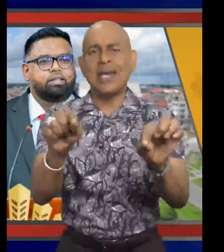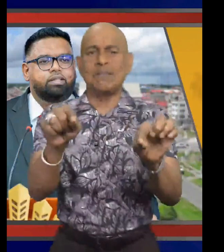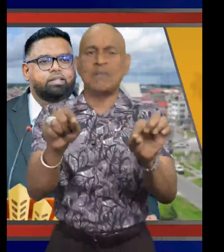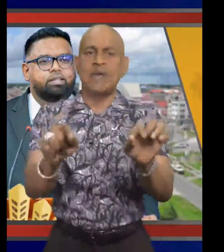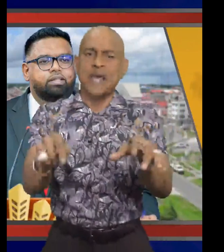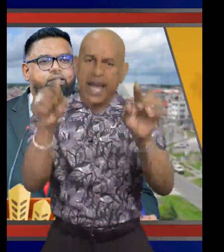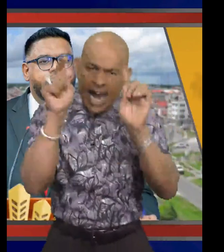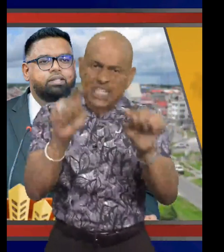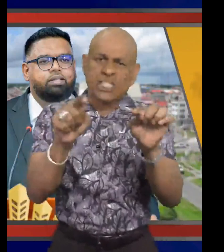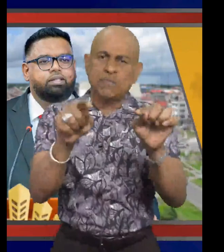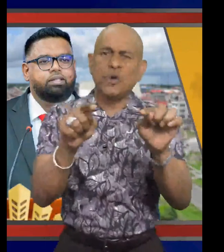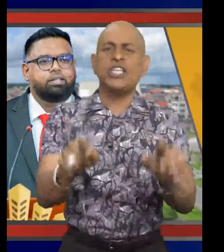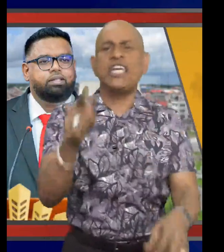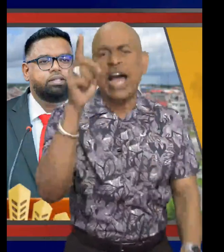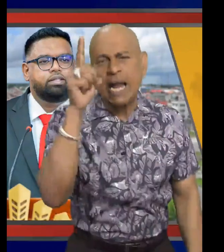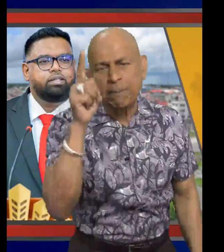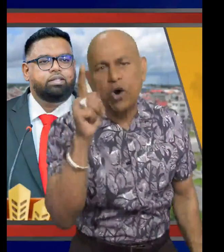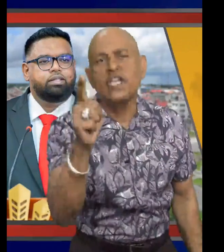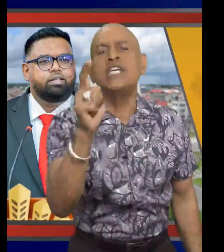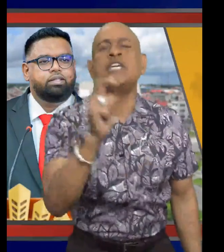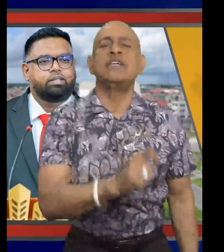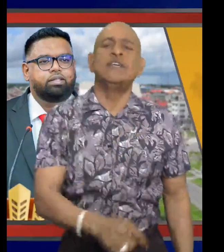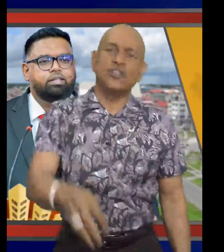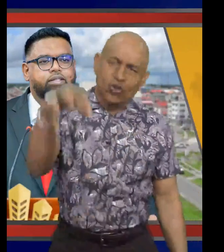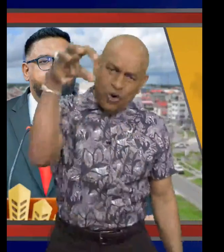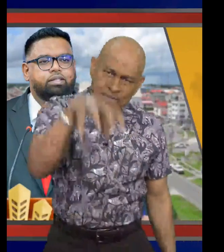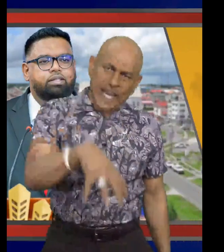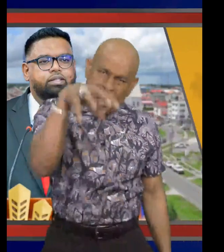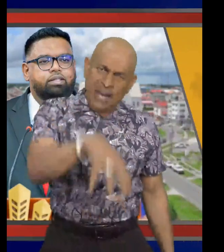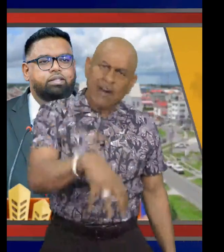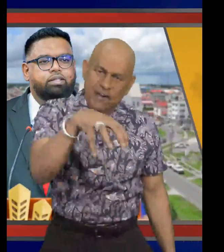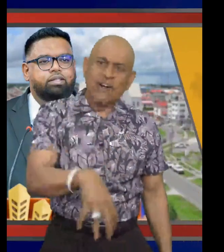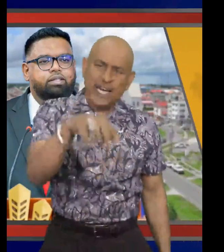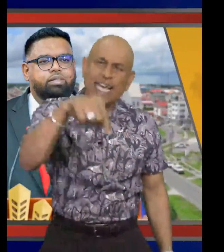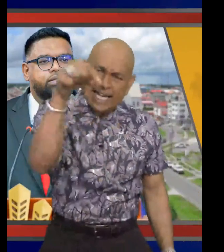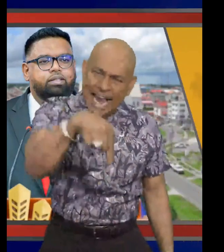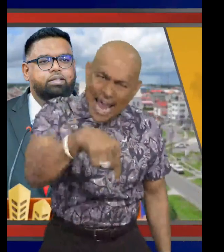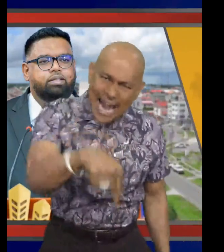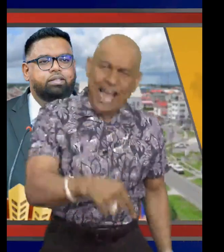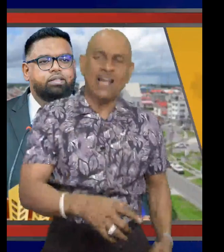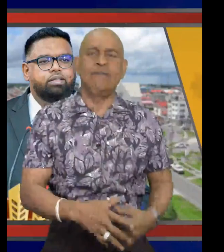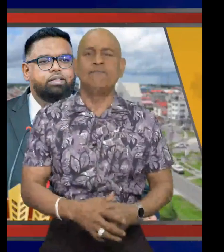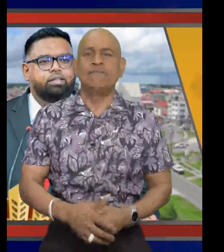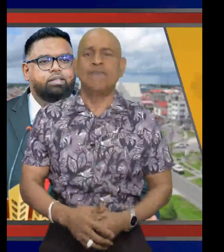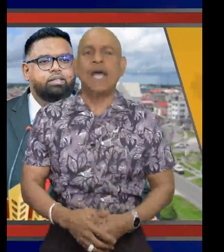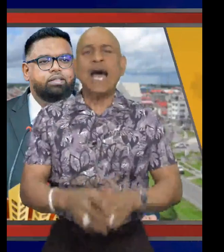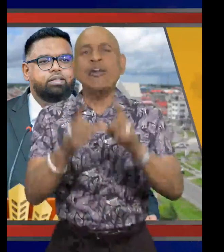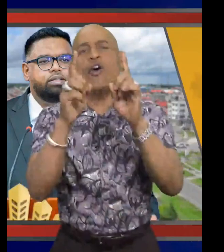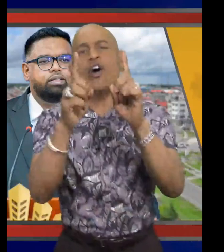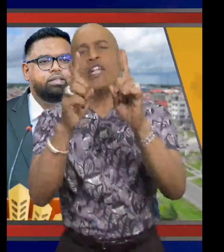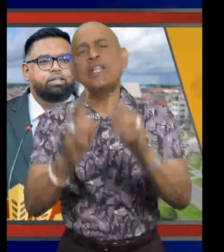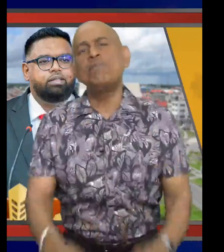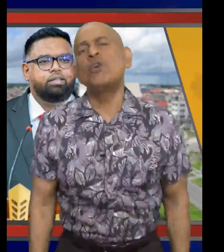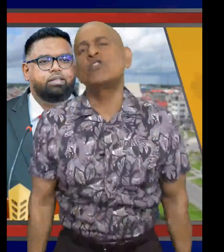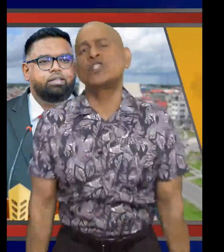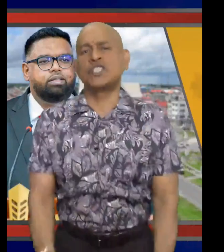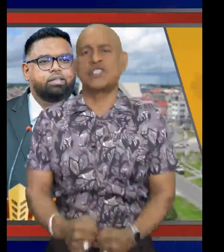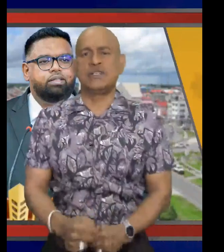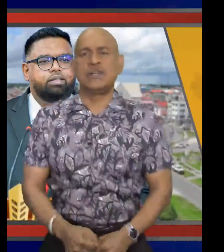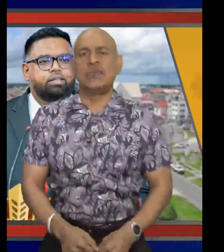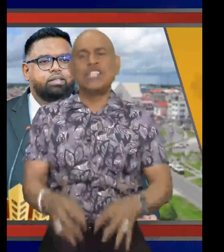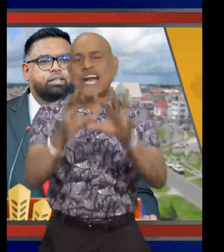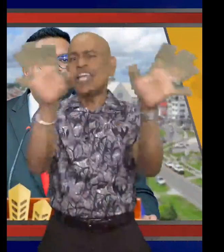their time, expertise and money to come here in Guyana and audit the